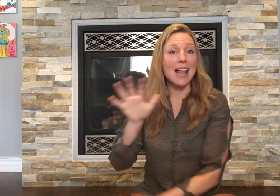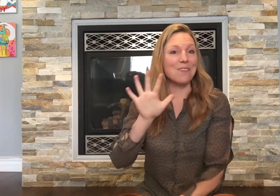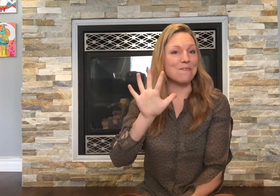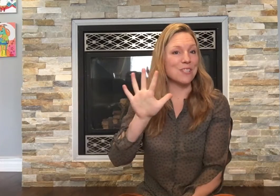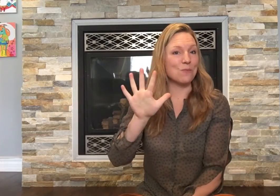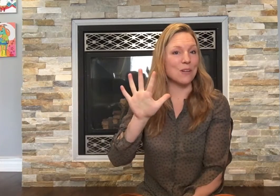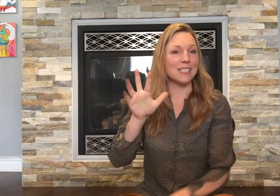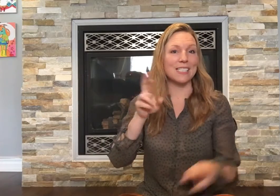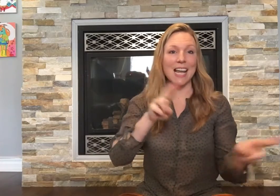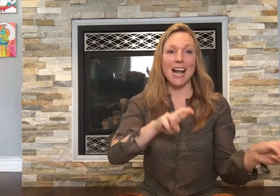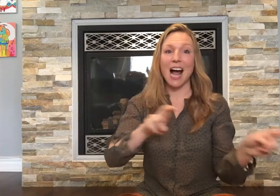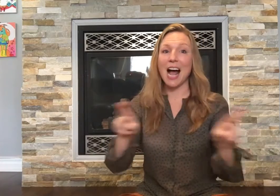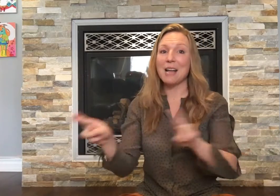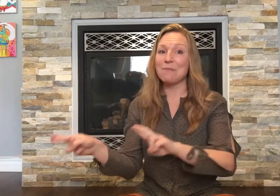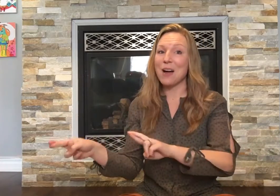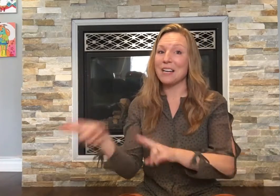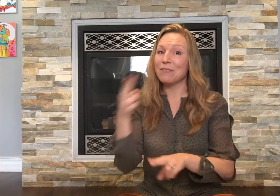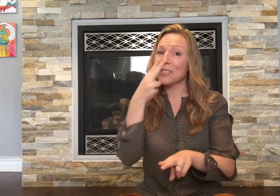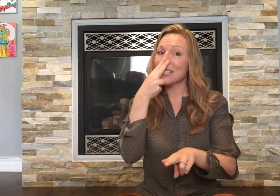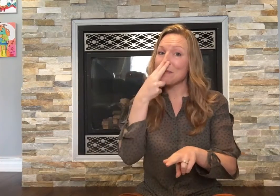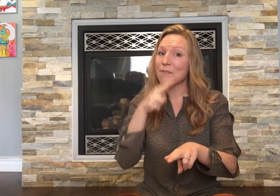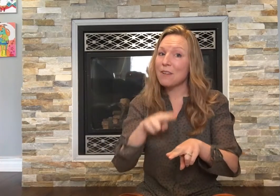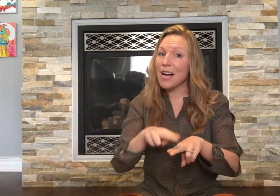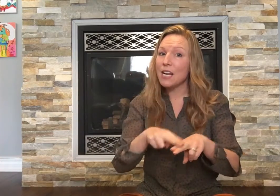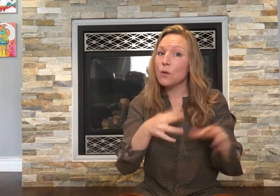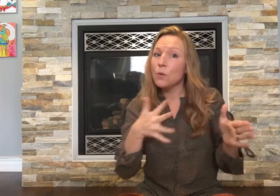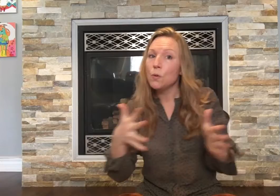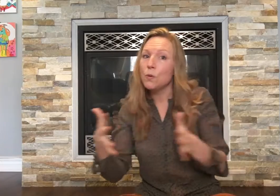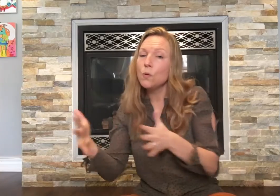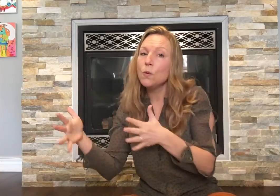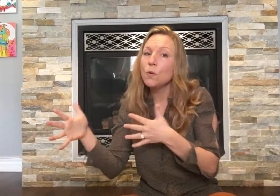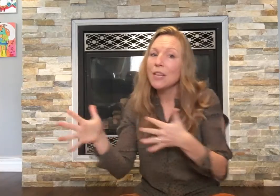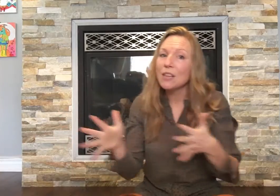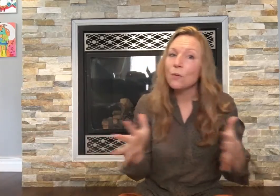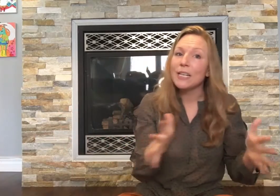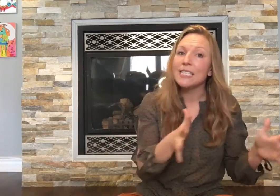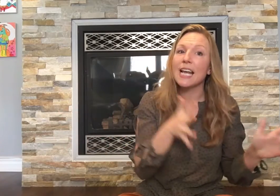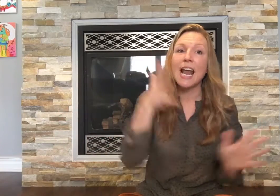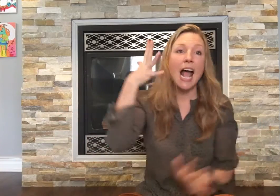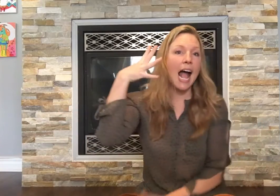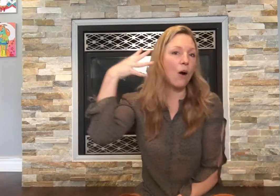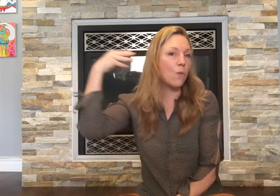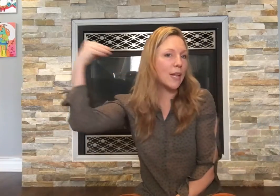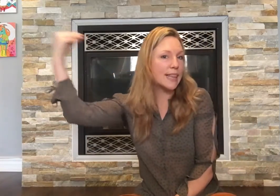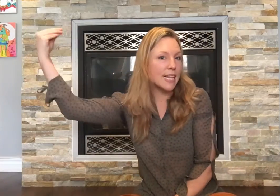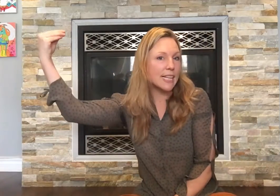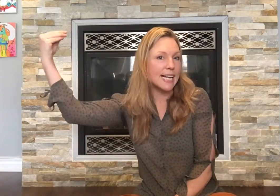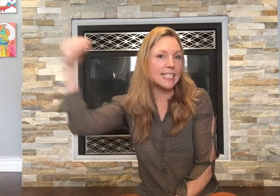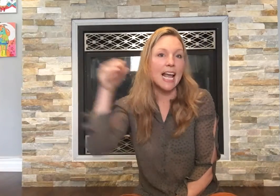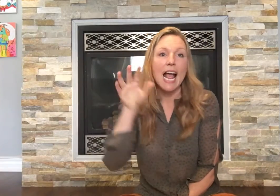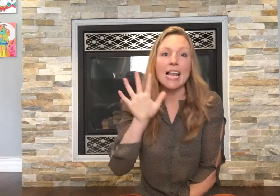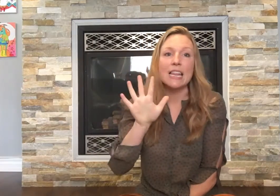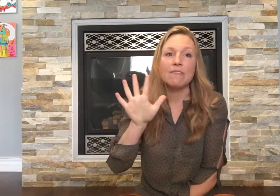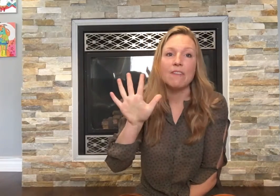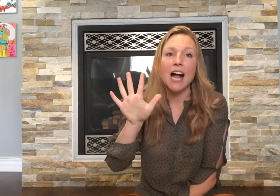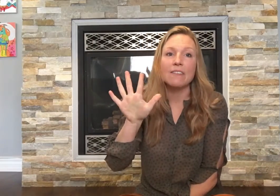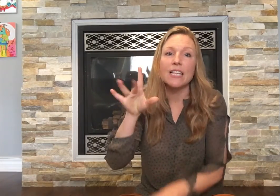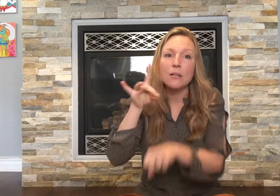The fifth one said I'm ready for some fun. Ooh went the wind and out went the light. And the five little